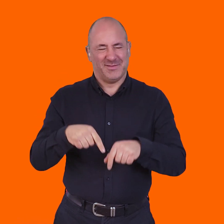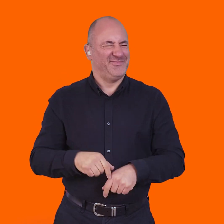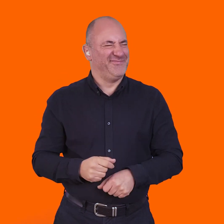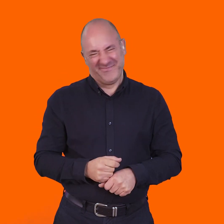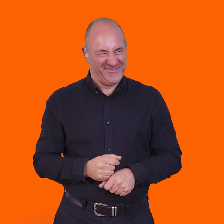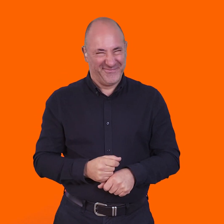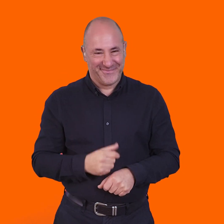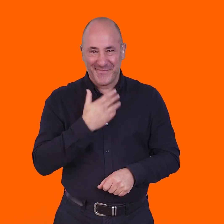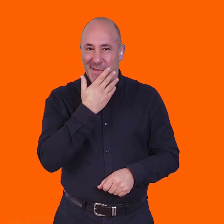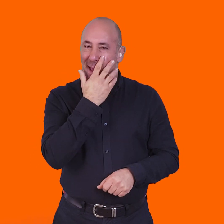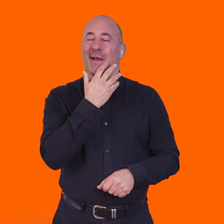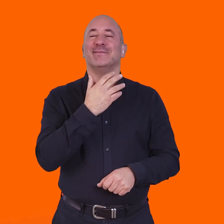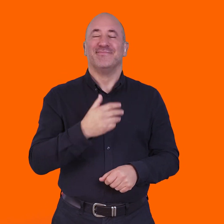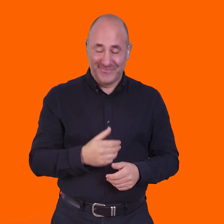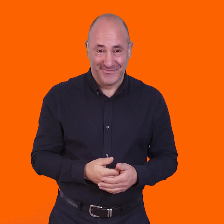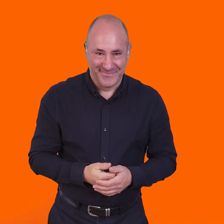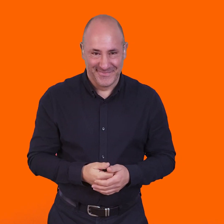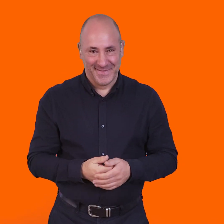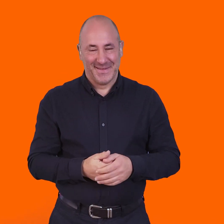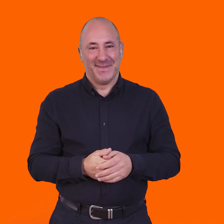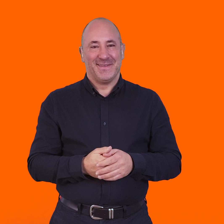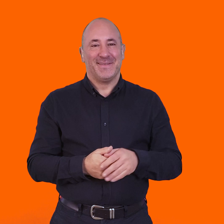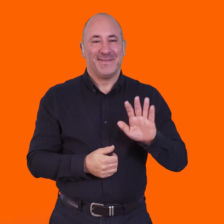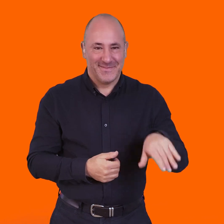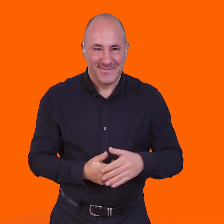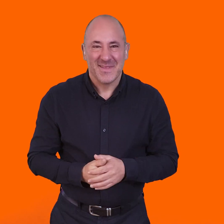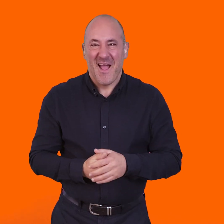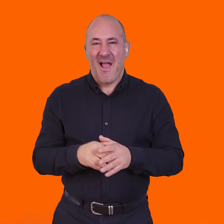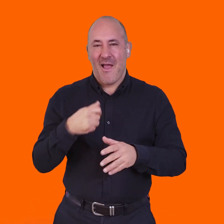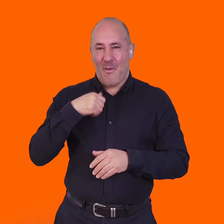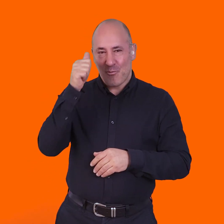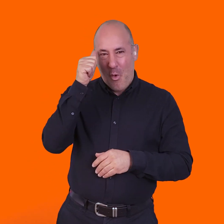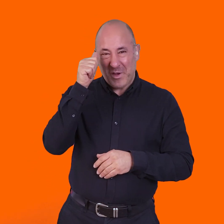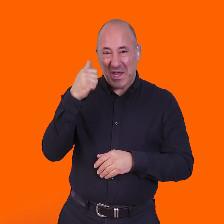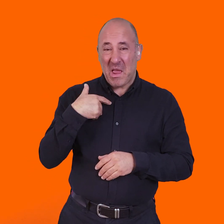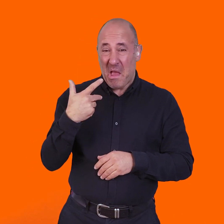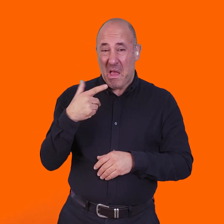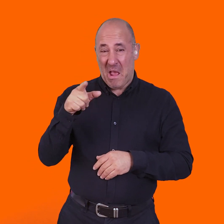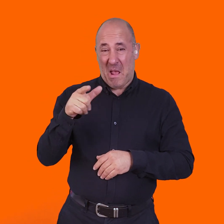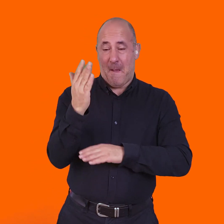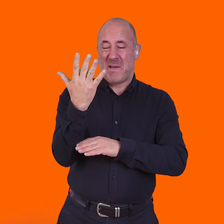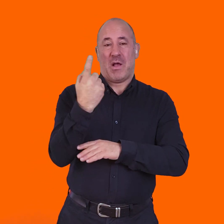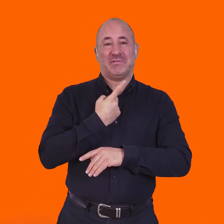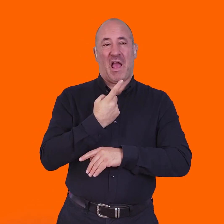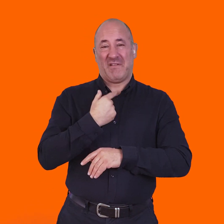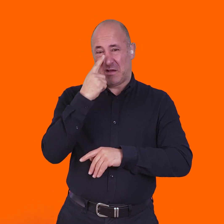as a kid, playing a tennis racket and a snooker cue. And, of, knowing that I could do that